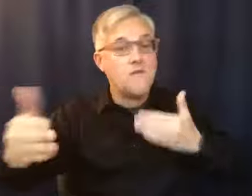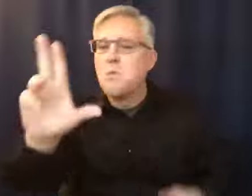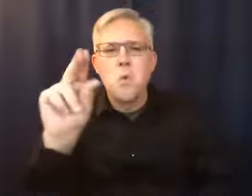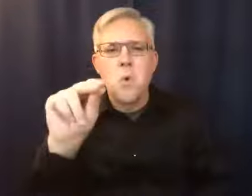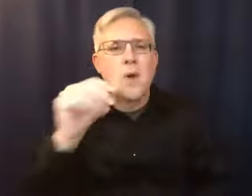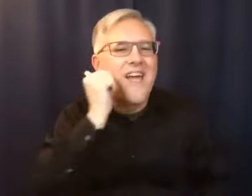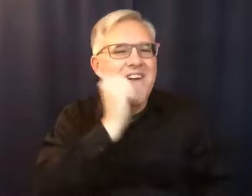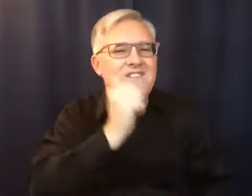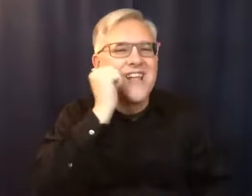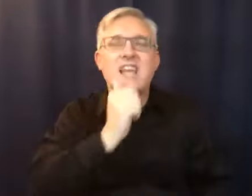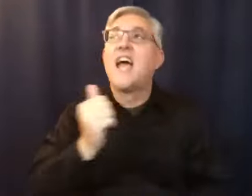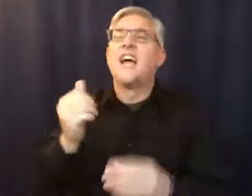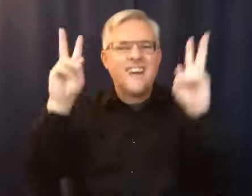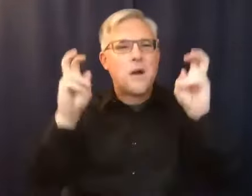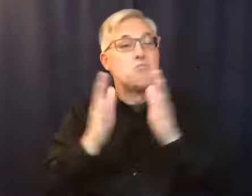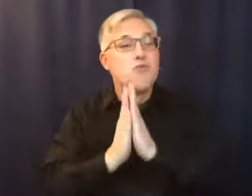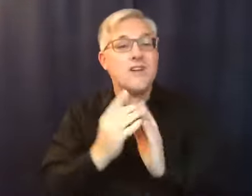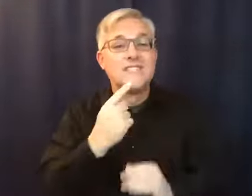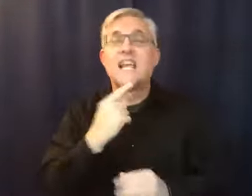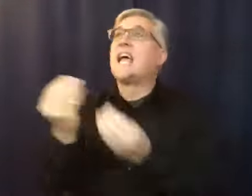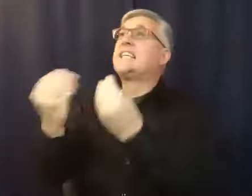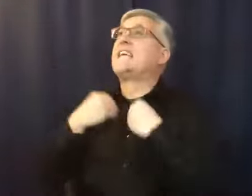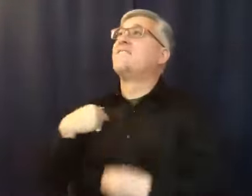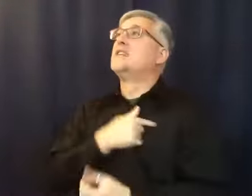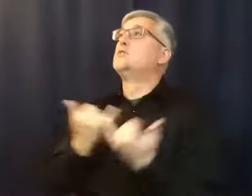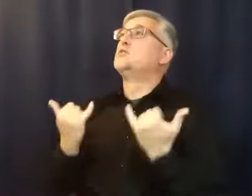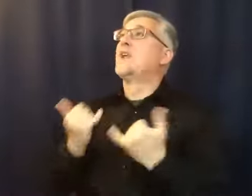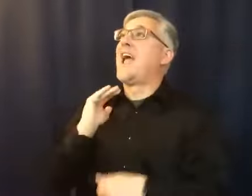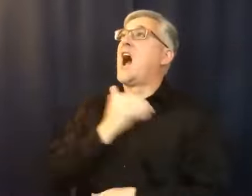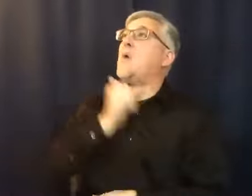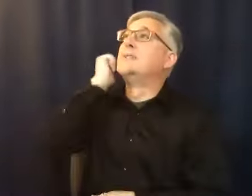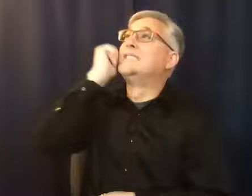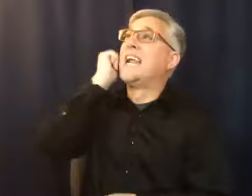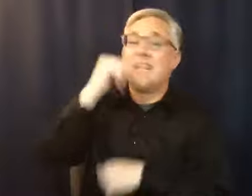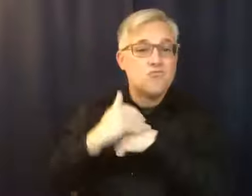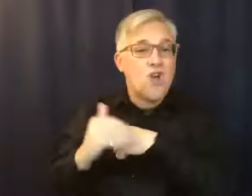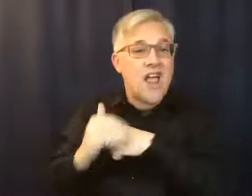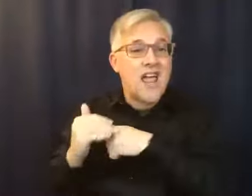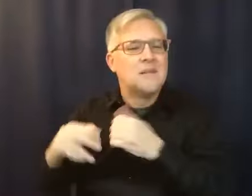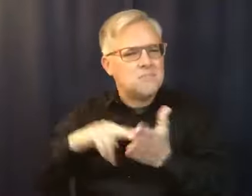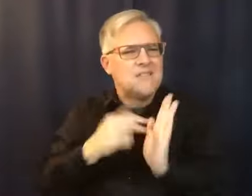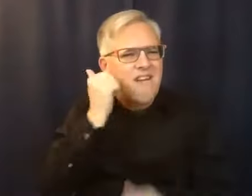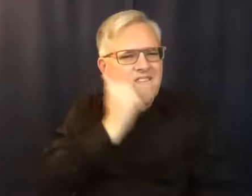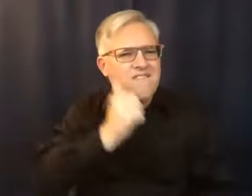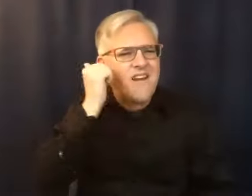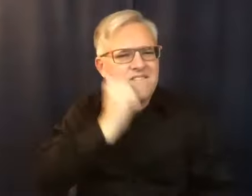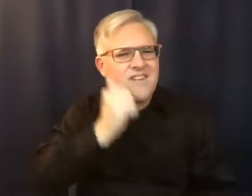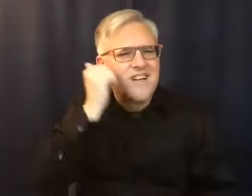within this moment. I don't have to be a tower of strength for anybody. I just have to do what God calls me to do